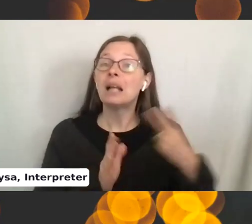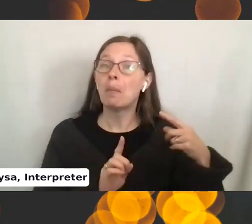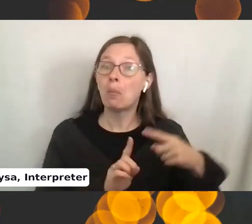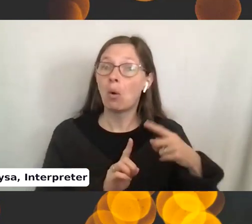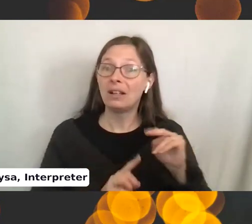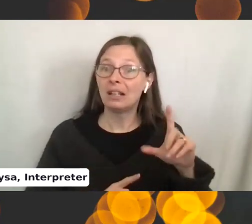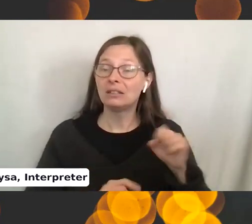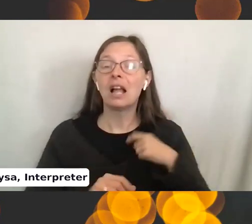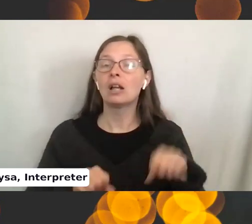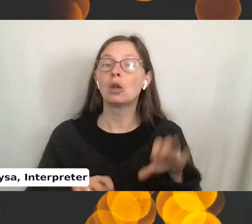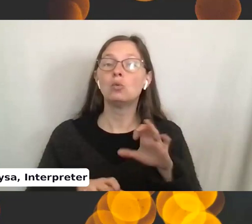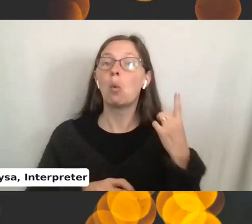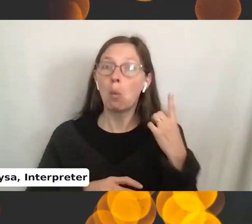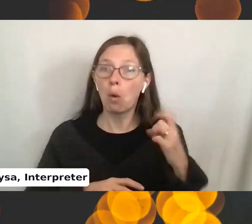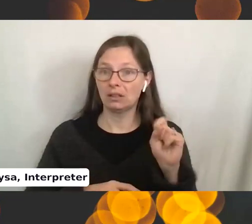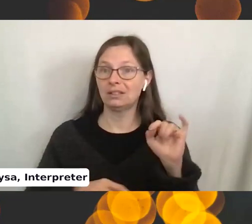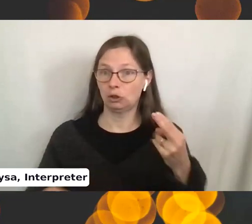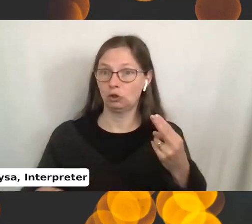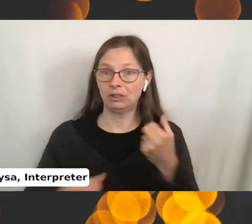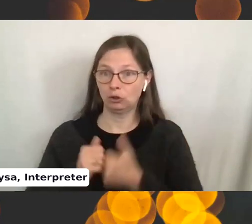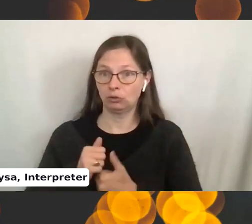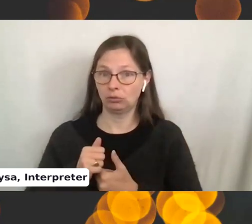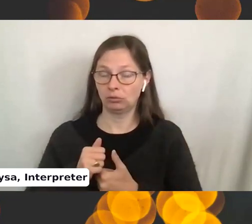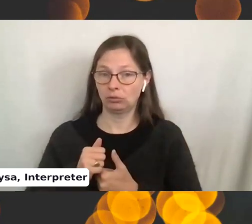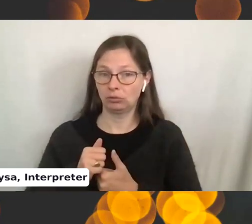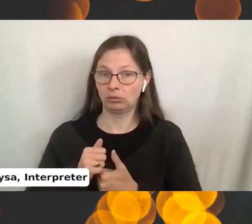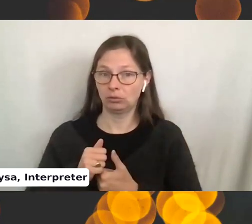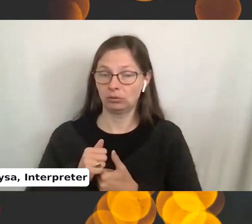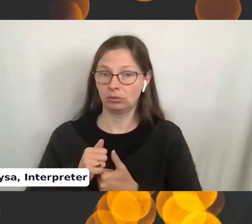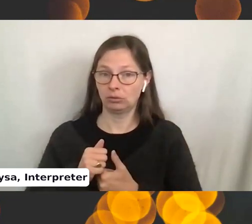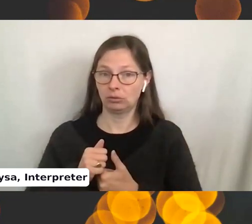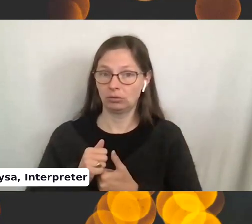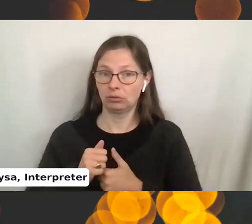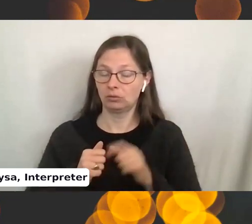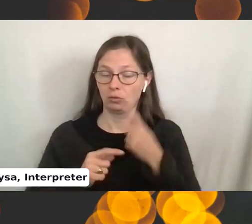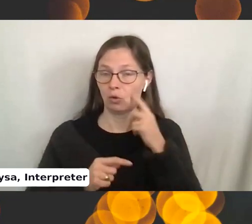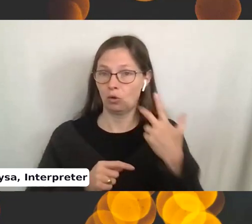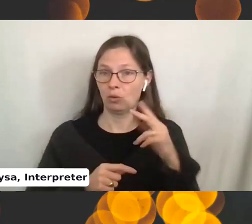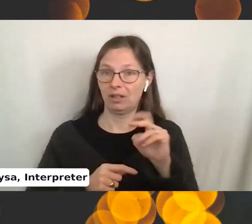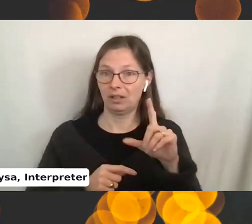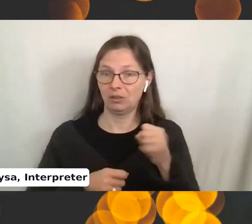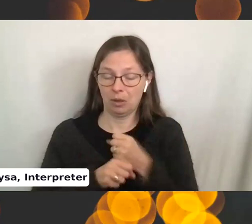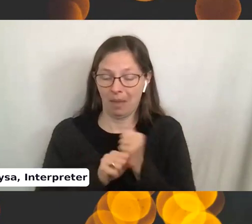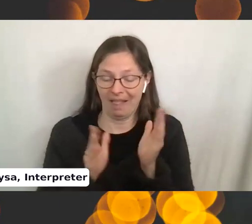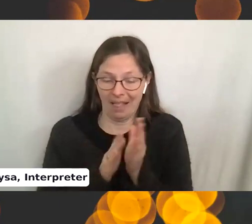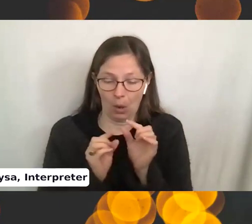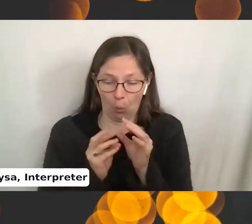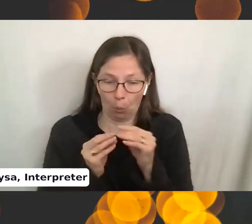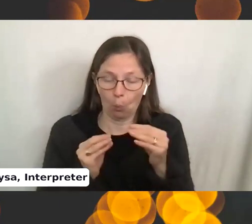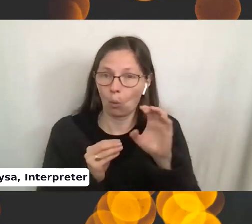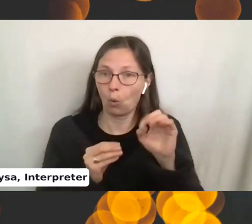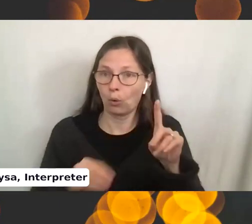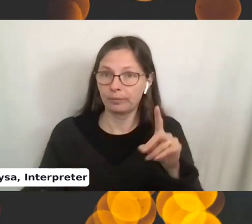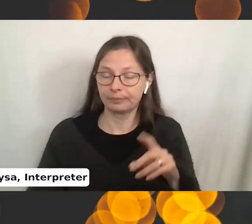one stitch each on three of the needles and you make a little tiny cord. In fact,